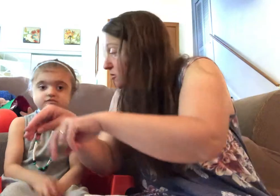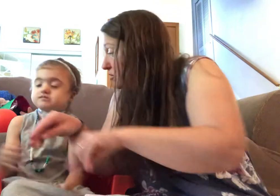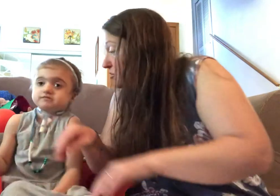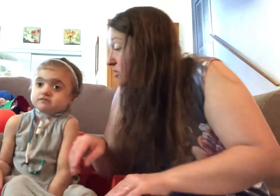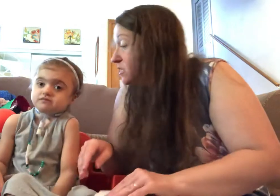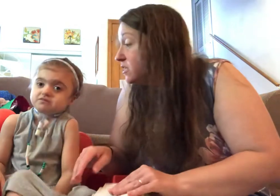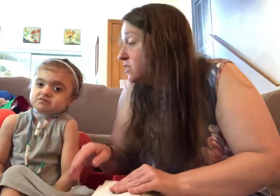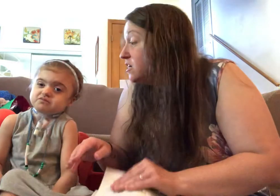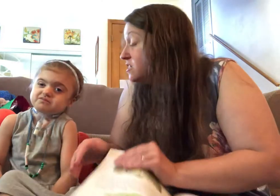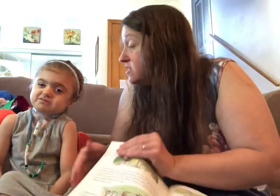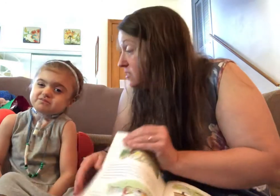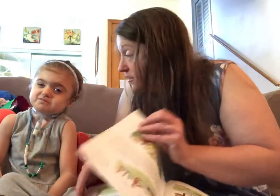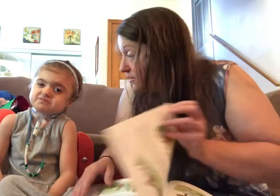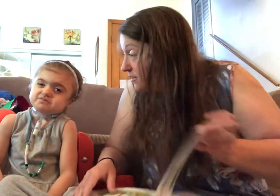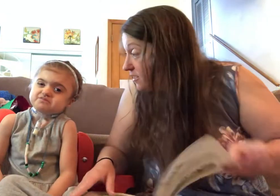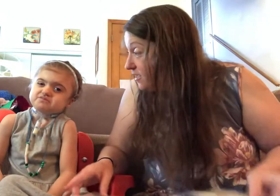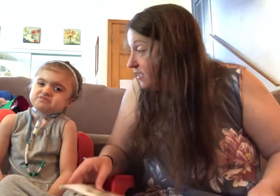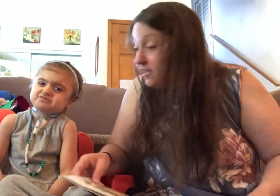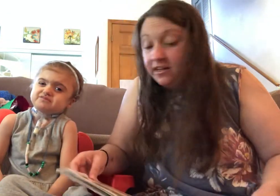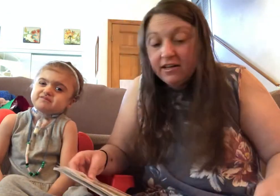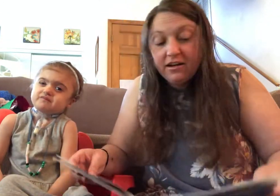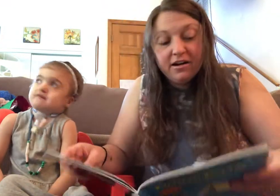and closer. Until suddenly...